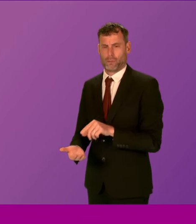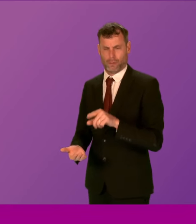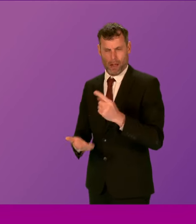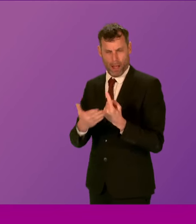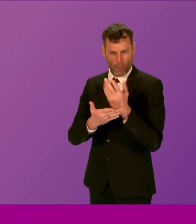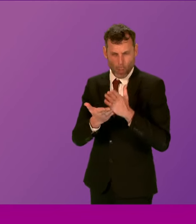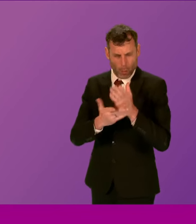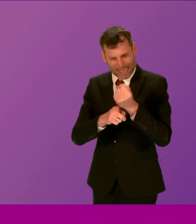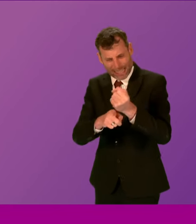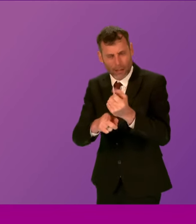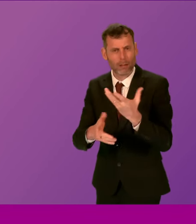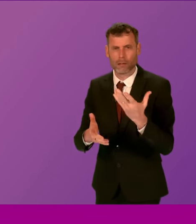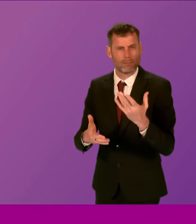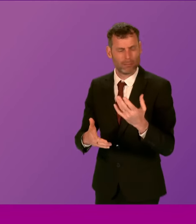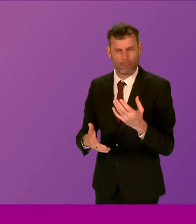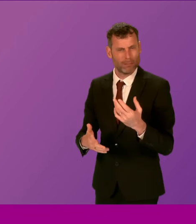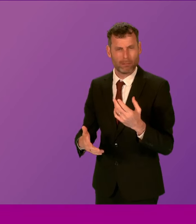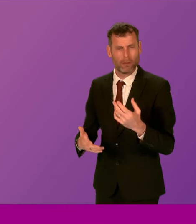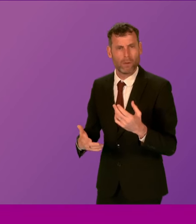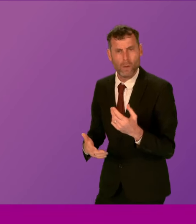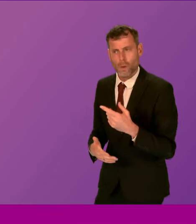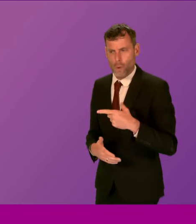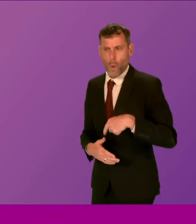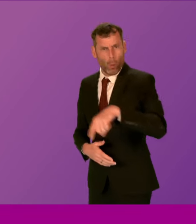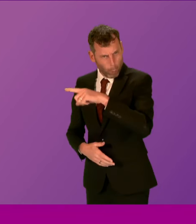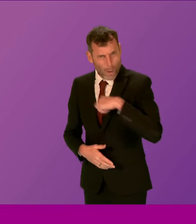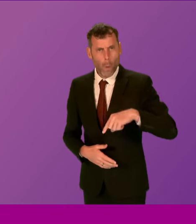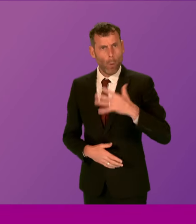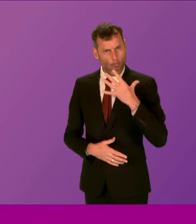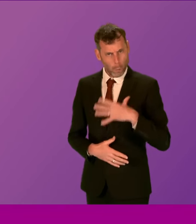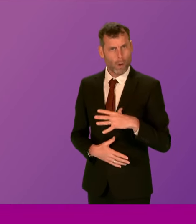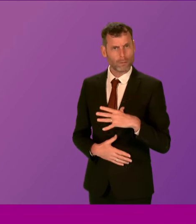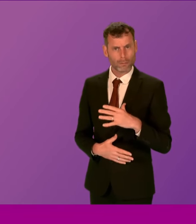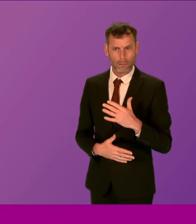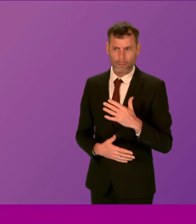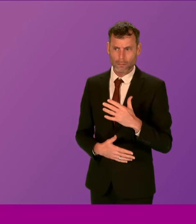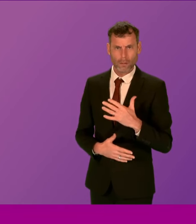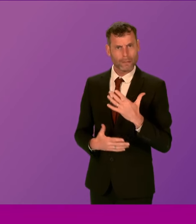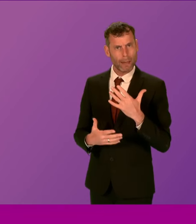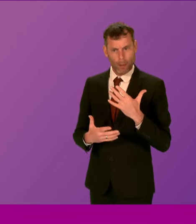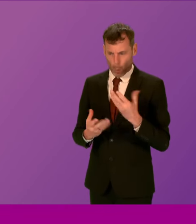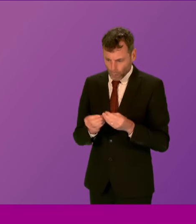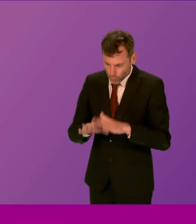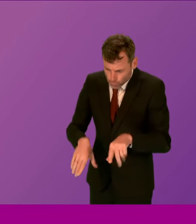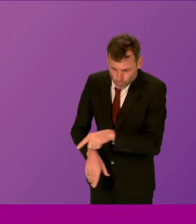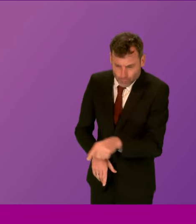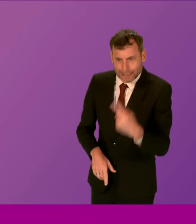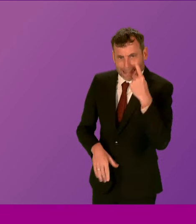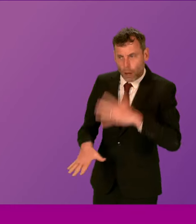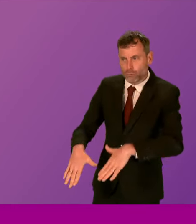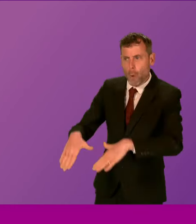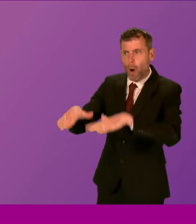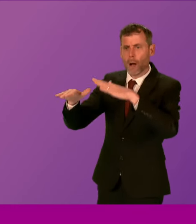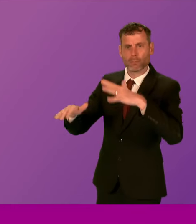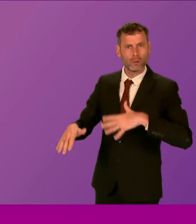The only thing many of us want to do is grow up with our children, see our children grow up, spend time with them and have as much